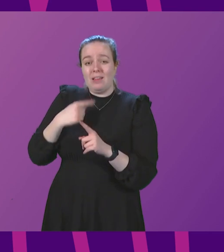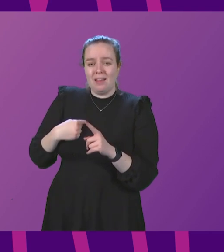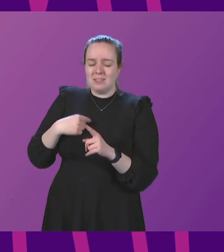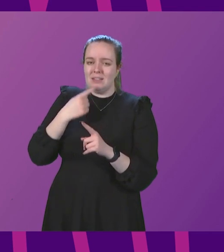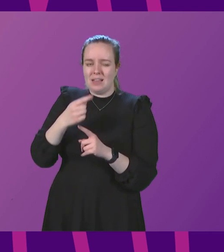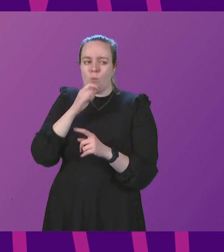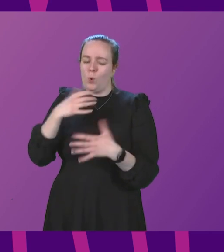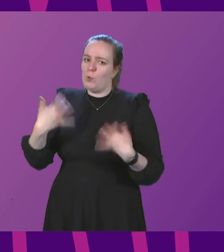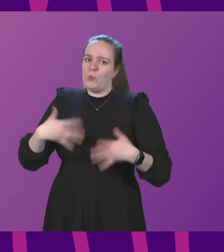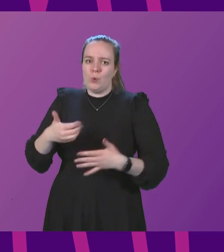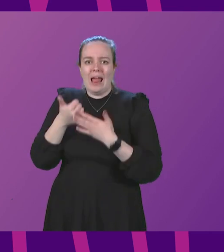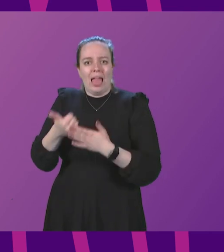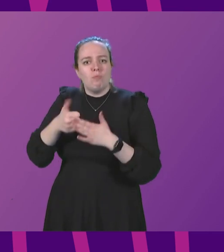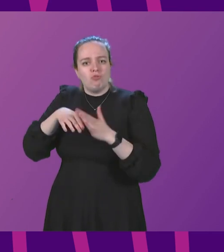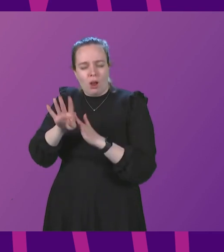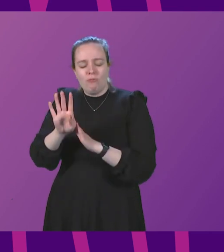with that recovery process